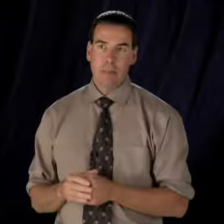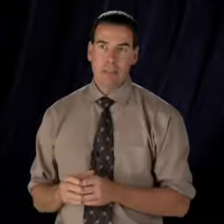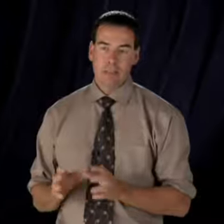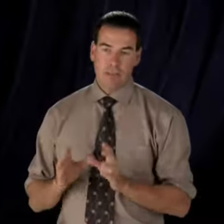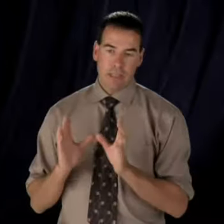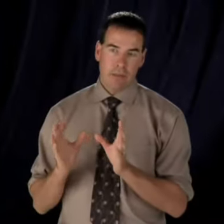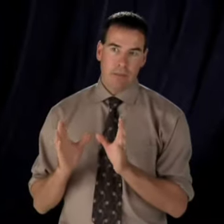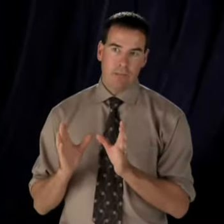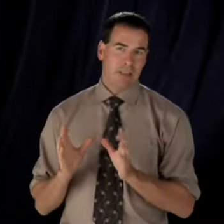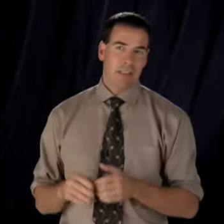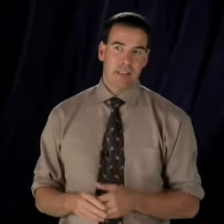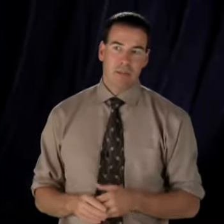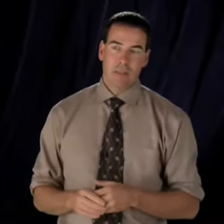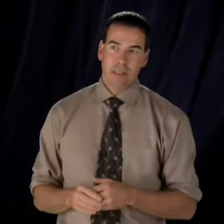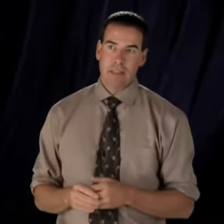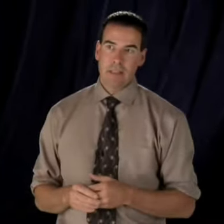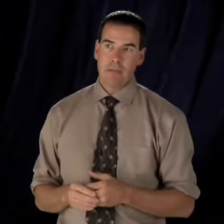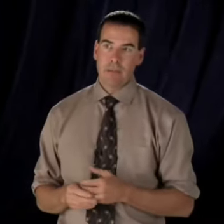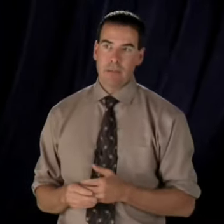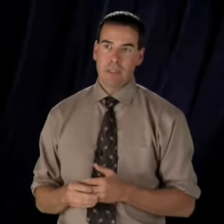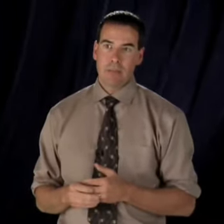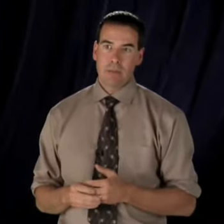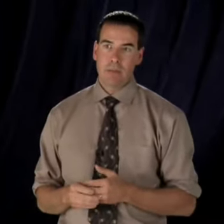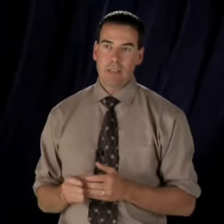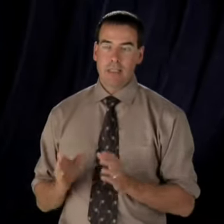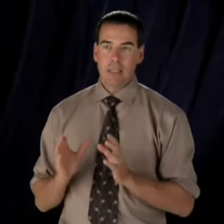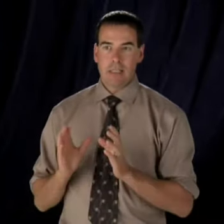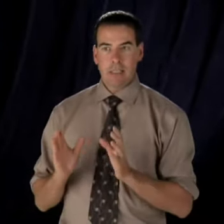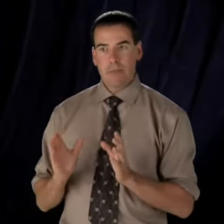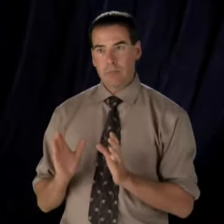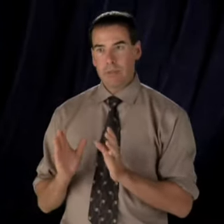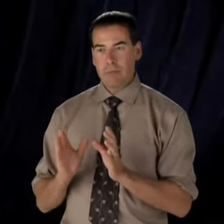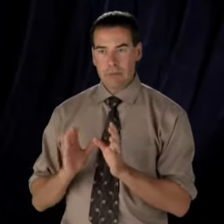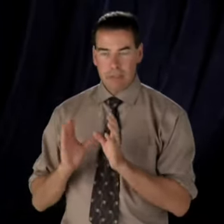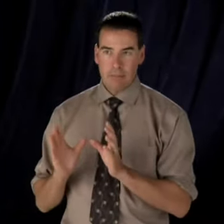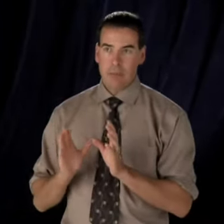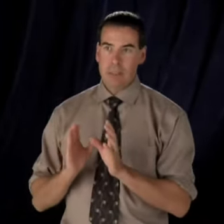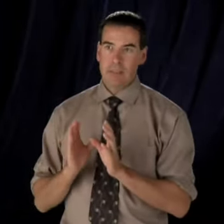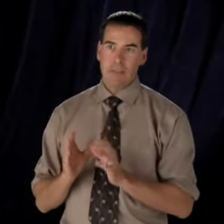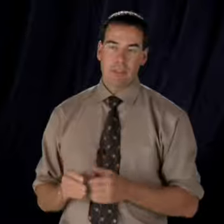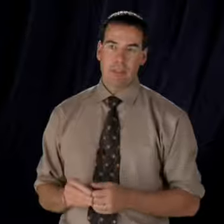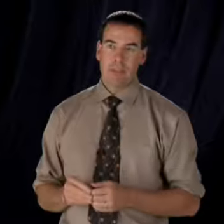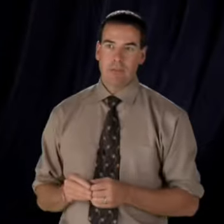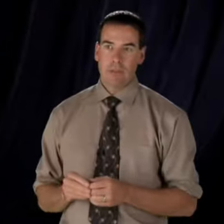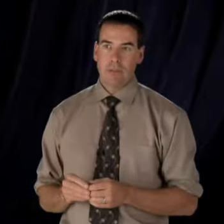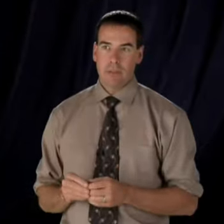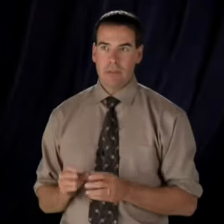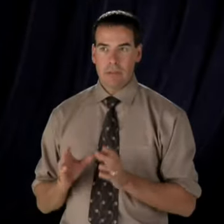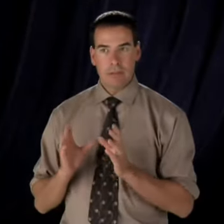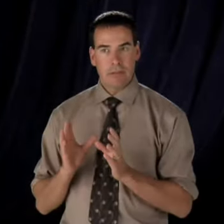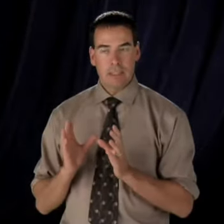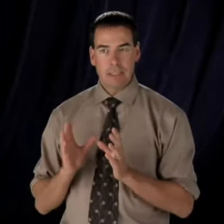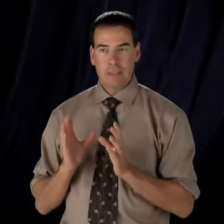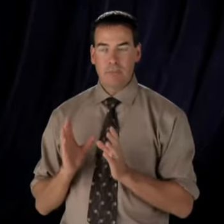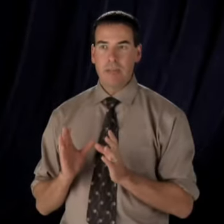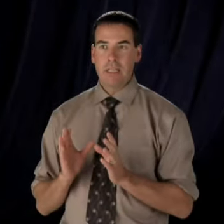So that's why we're actually quite excited about the ombudsman. Several people and companies have suggested to us for years that there needed to be